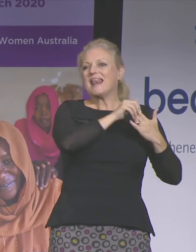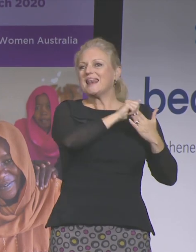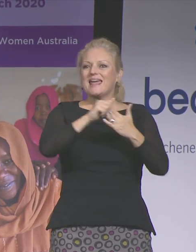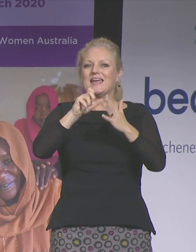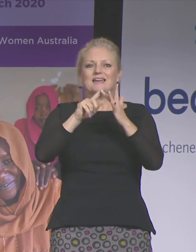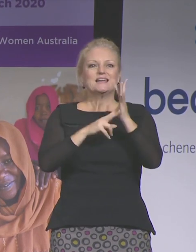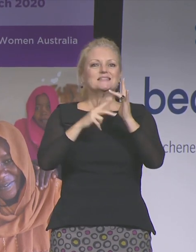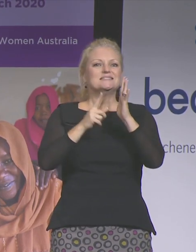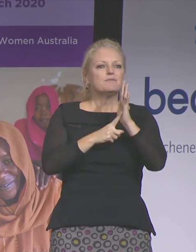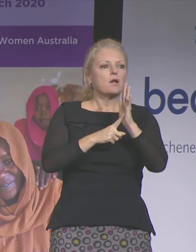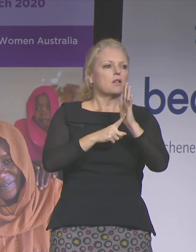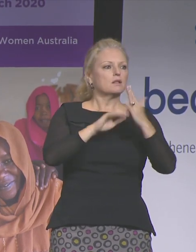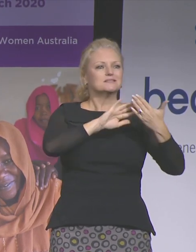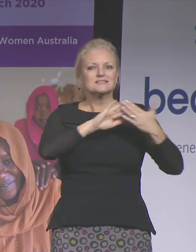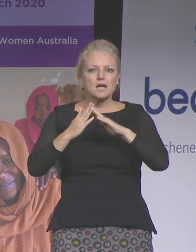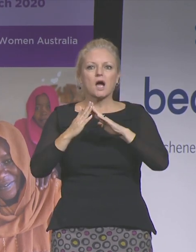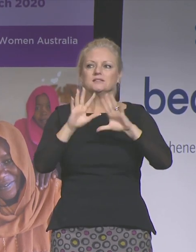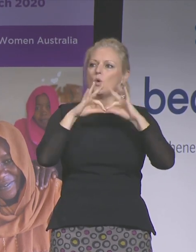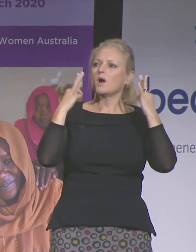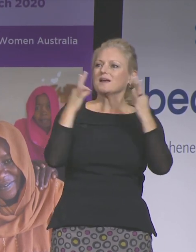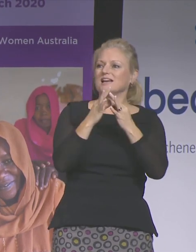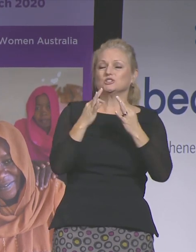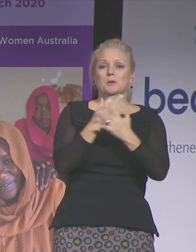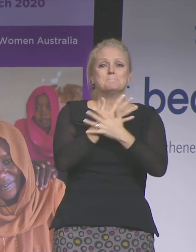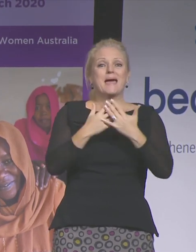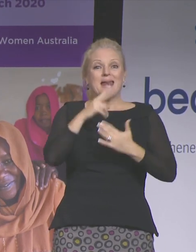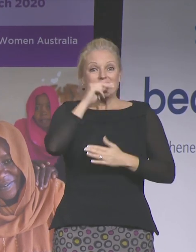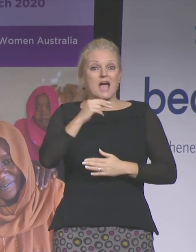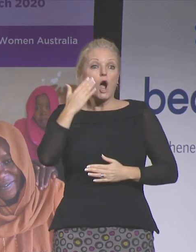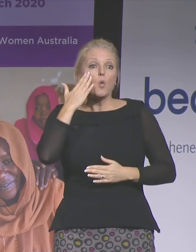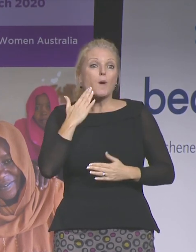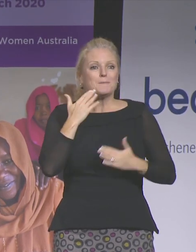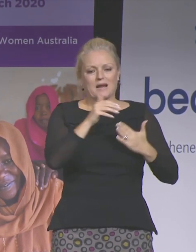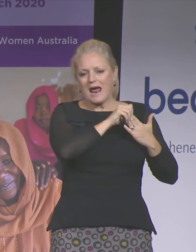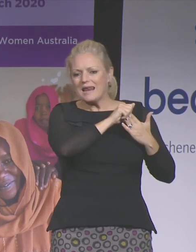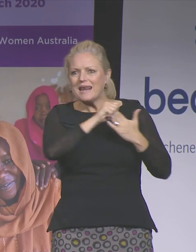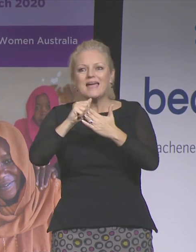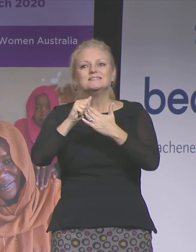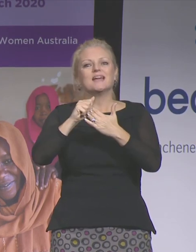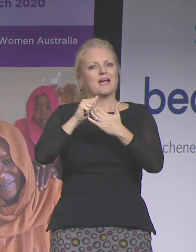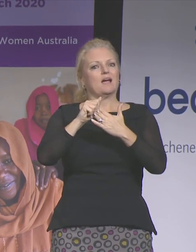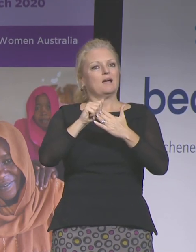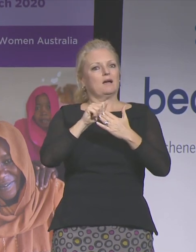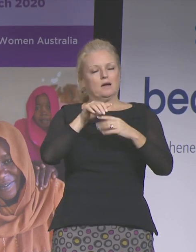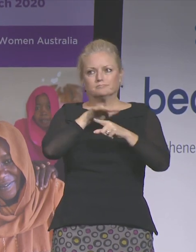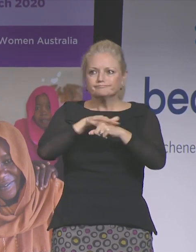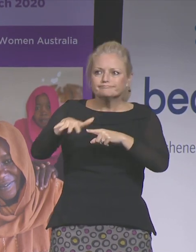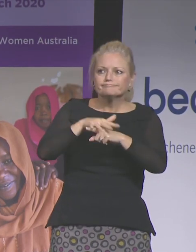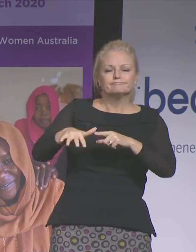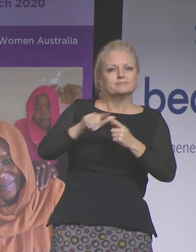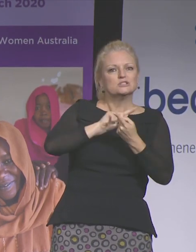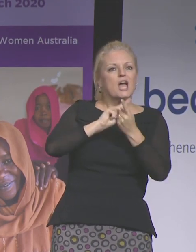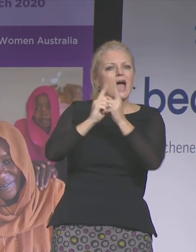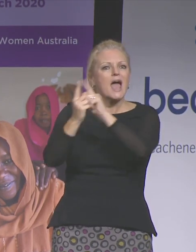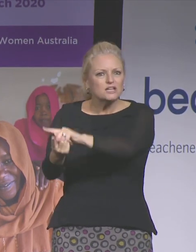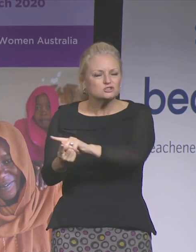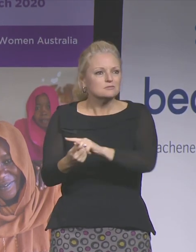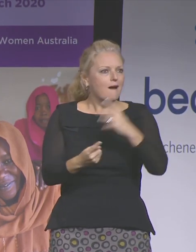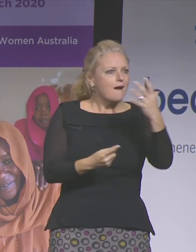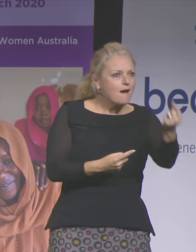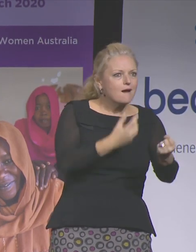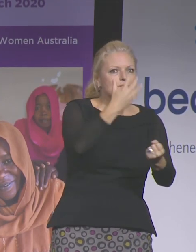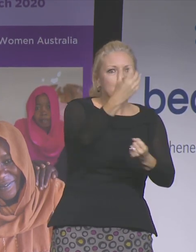evolving with many young women included, and often leading as powerful agents of change. We are seeing them